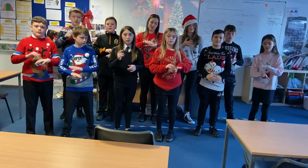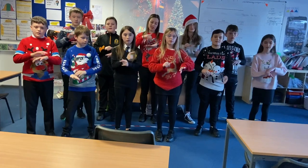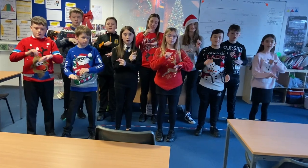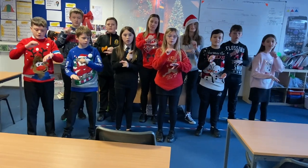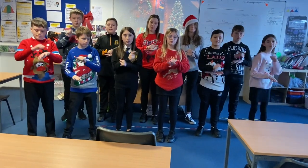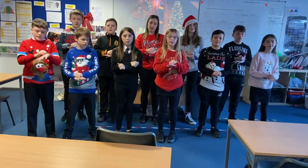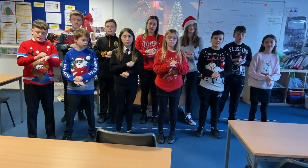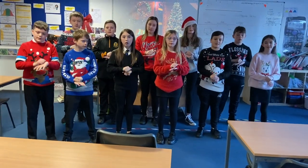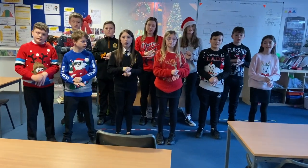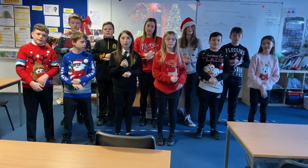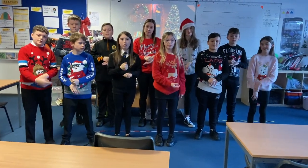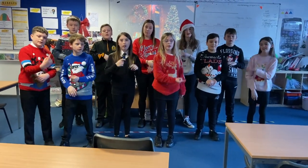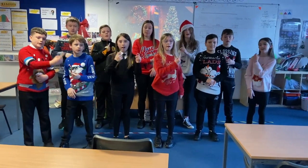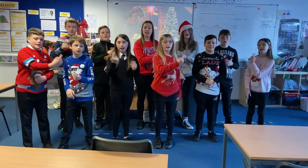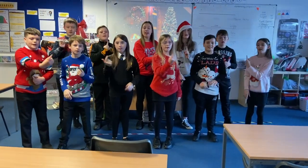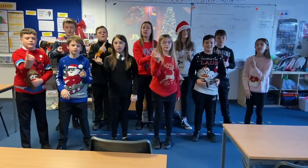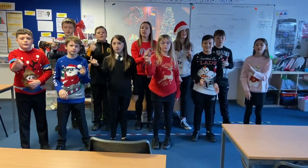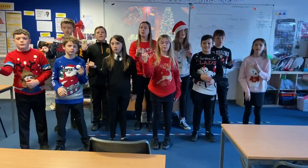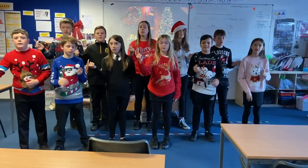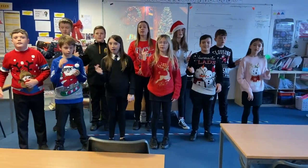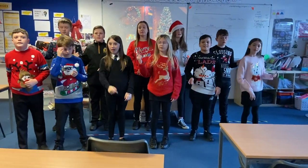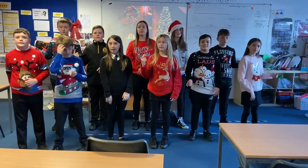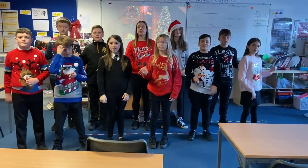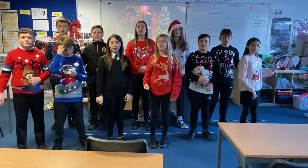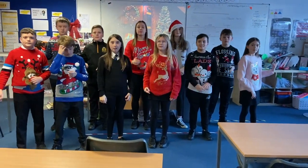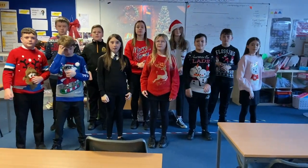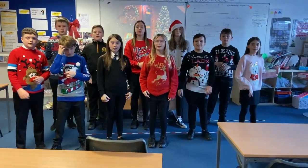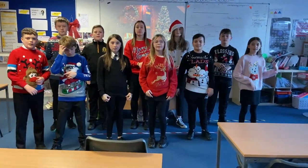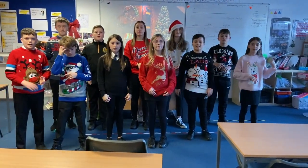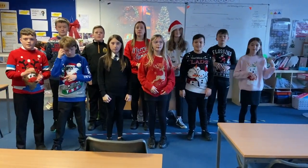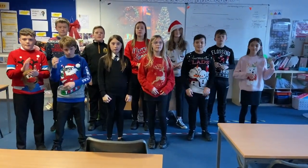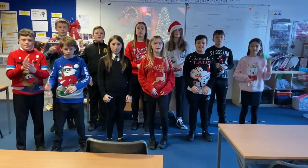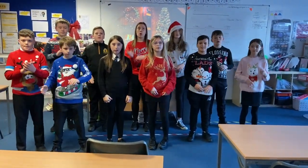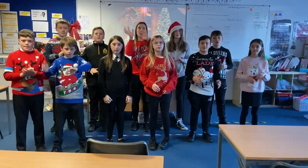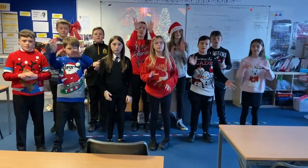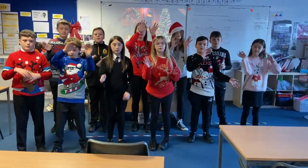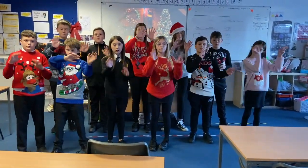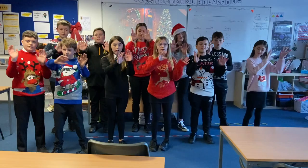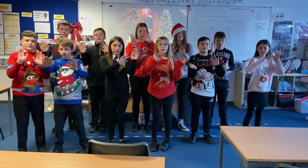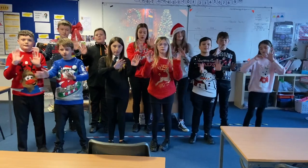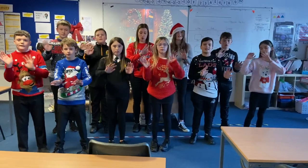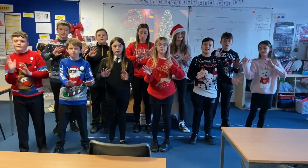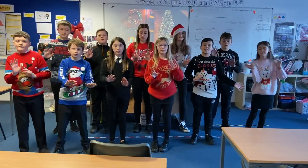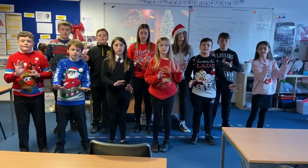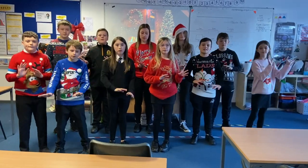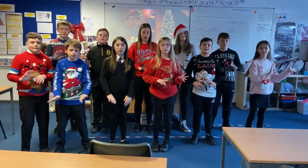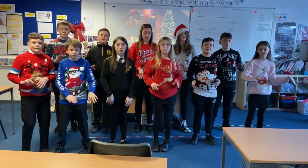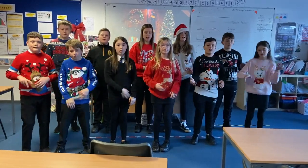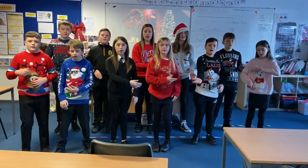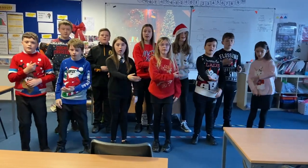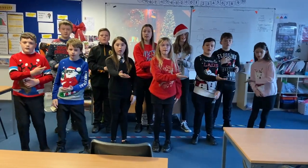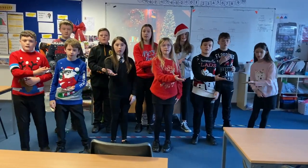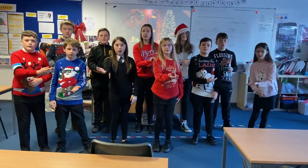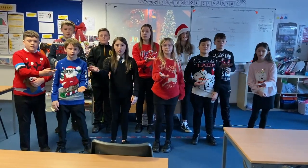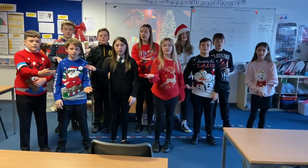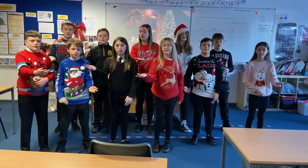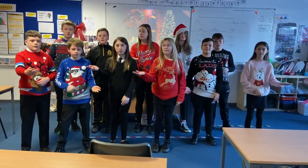Christmas everyone Snow is falling, around